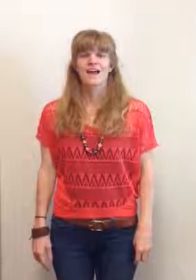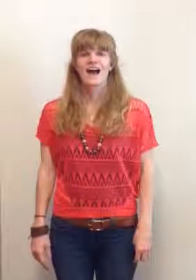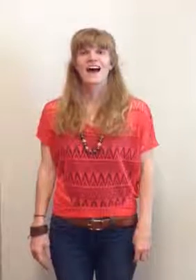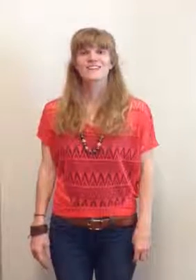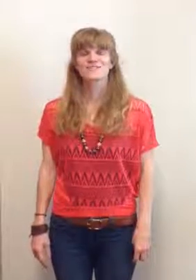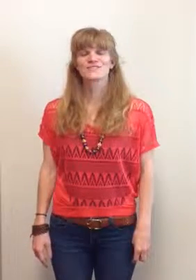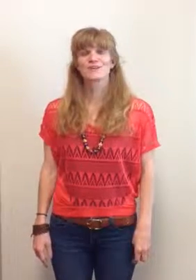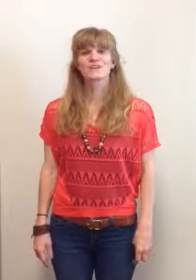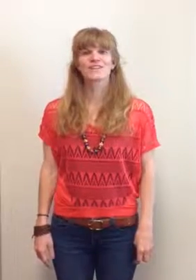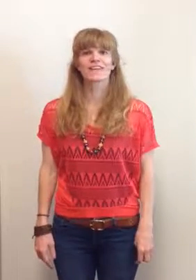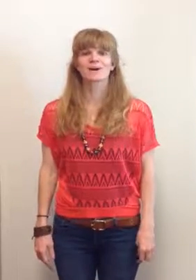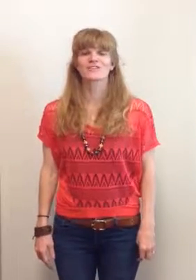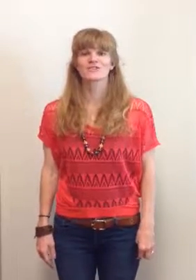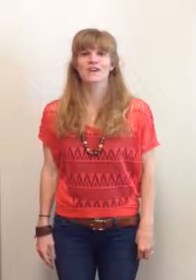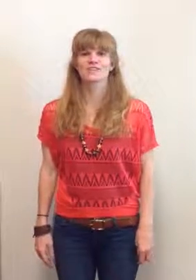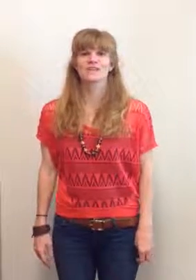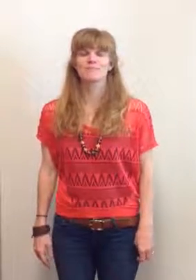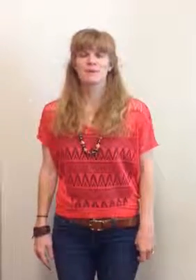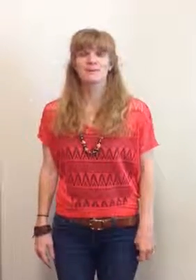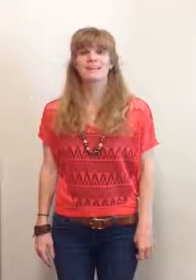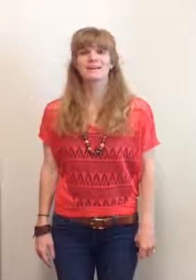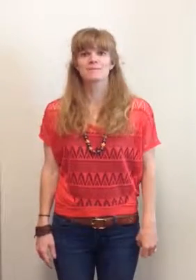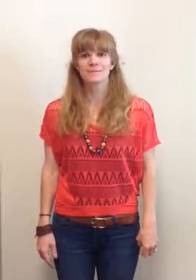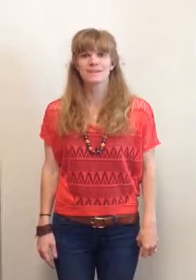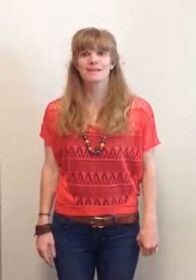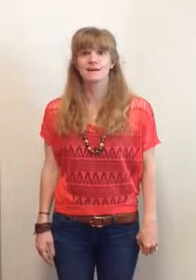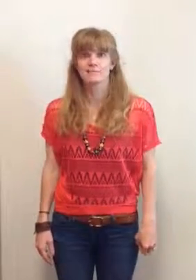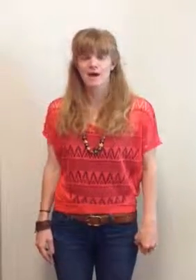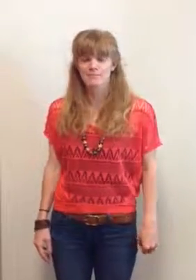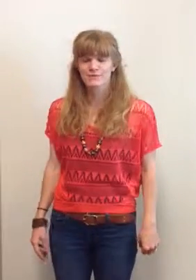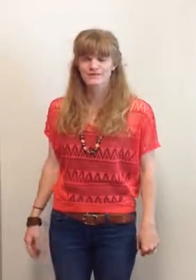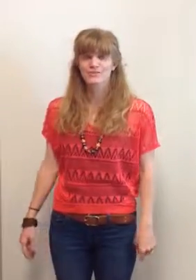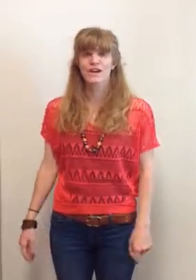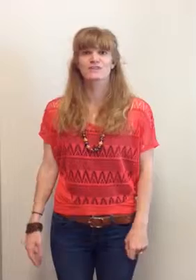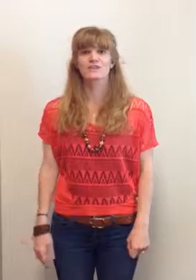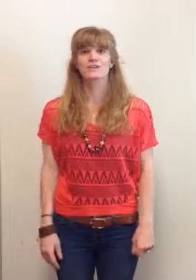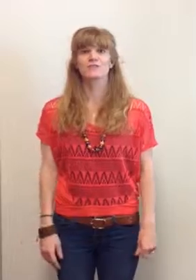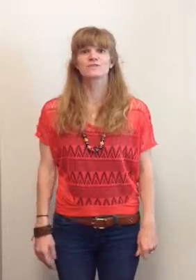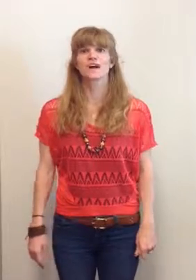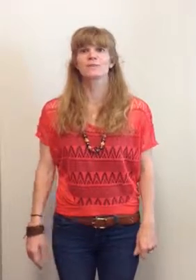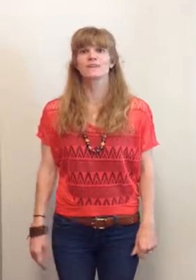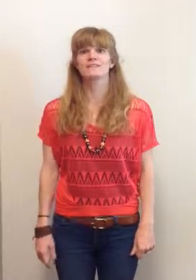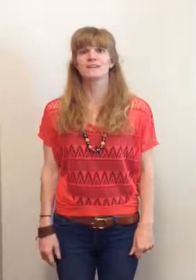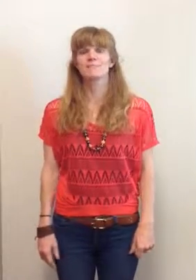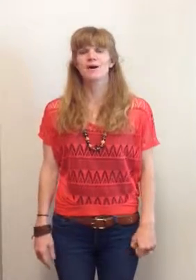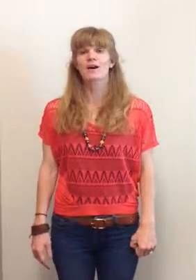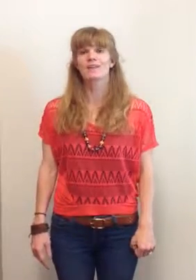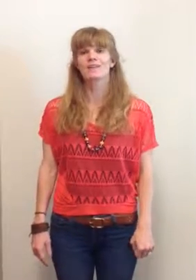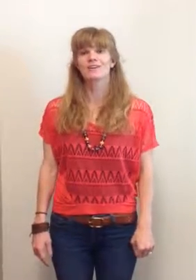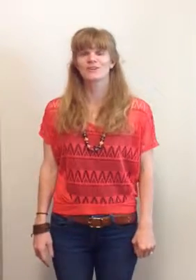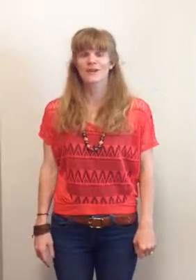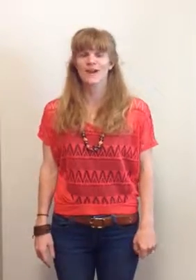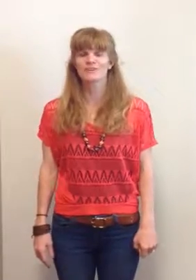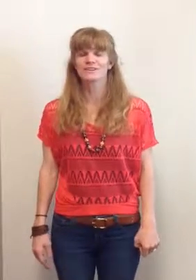Hi, so today we're going to think about the strategy Bibbidi Bibbidi Bop. It's a strategy that we use to help kids embody their vocabulary.